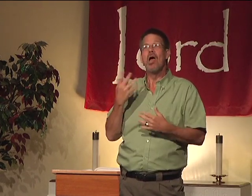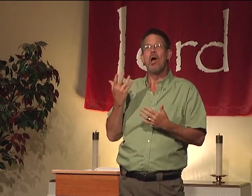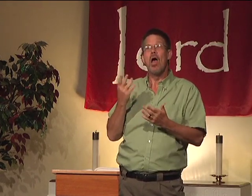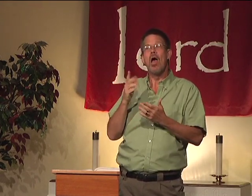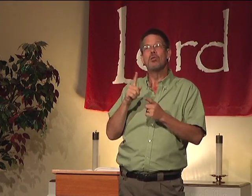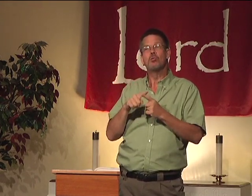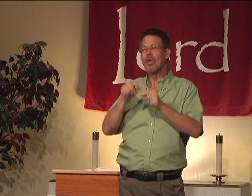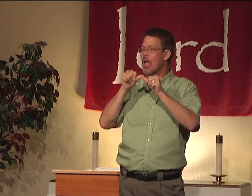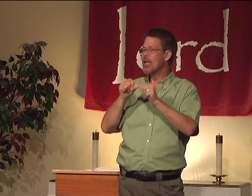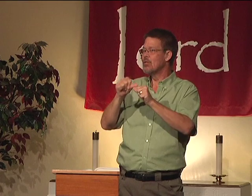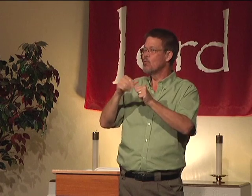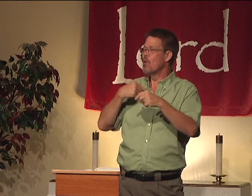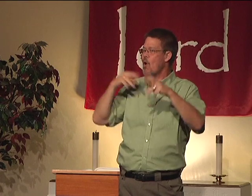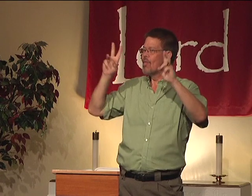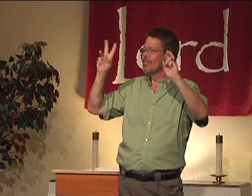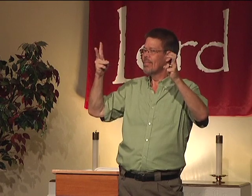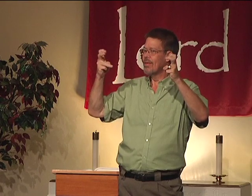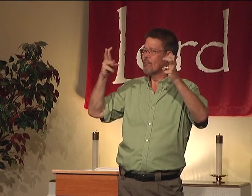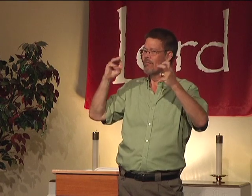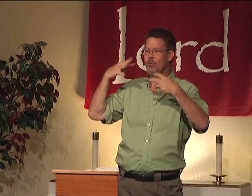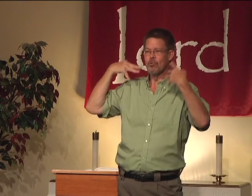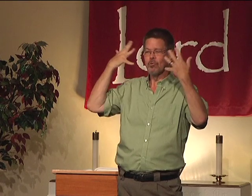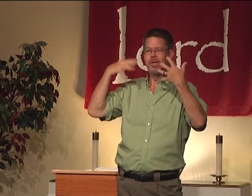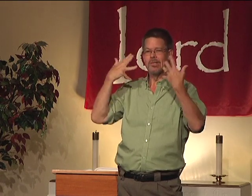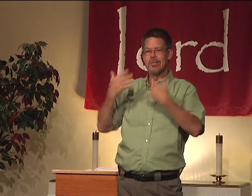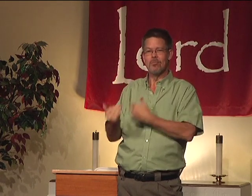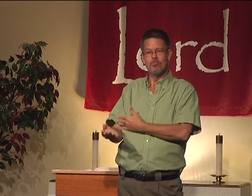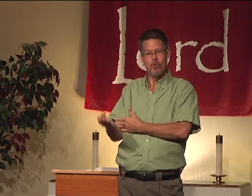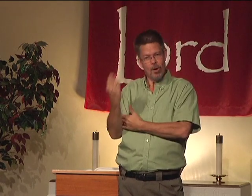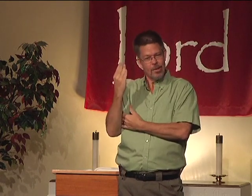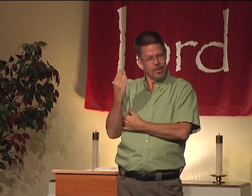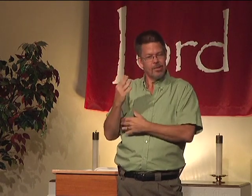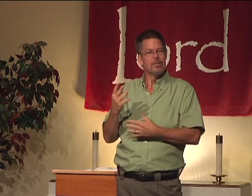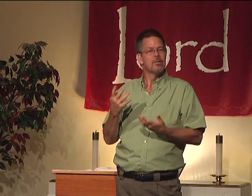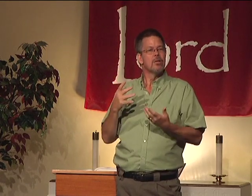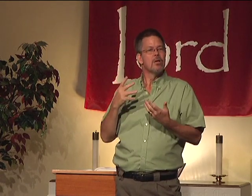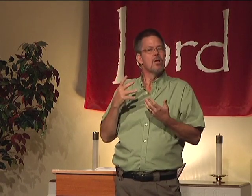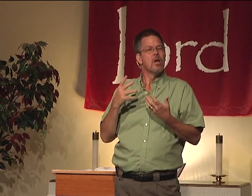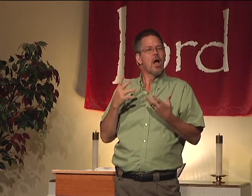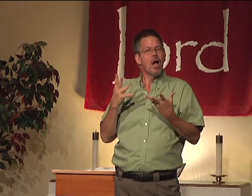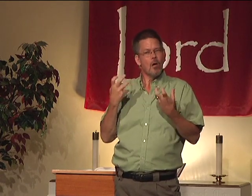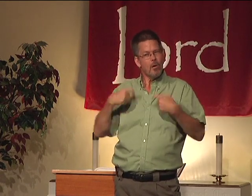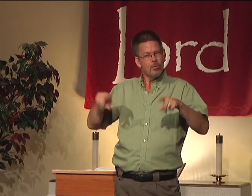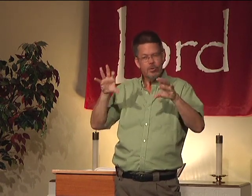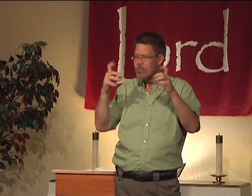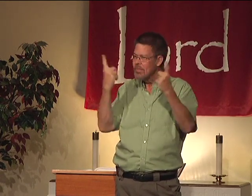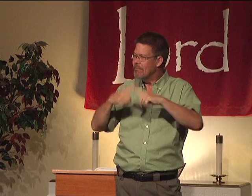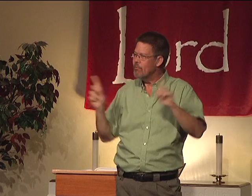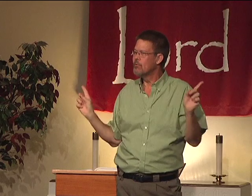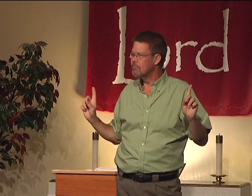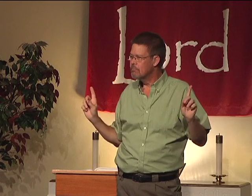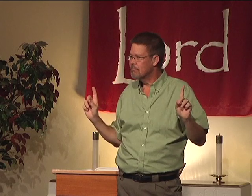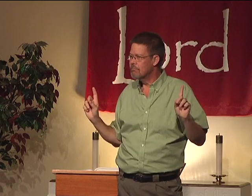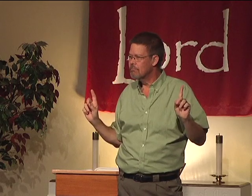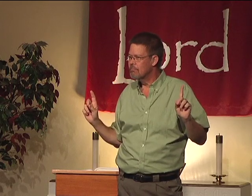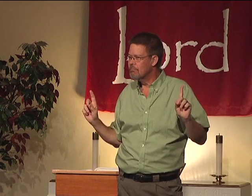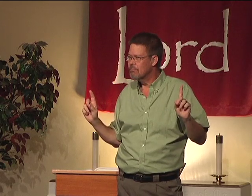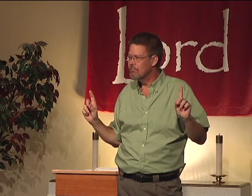So this morning, to continue with the theme, this crazy morning, I want you to do something